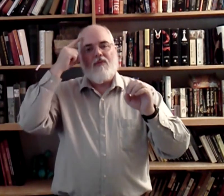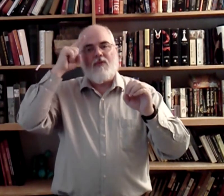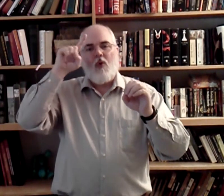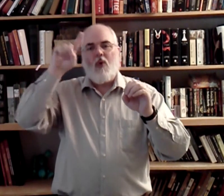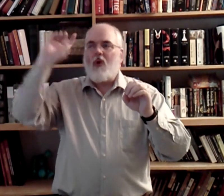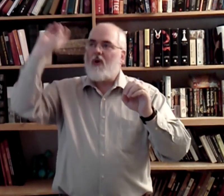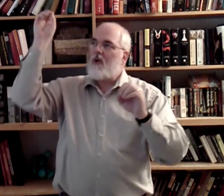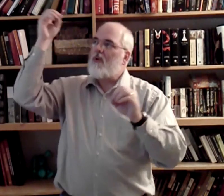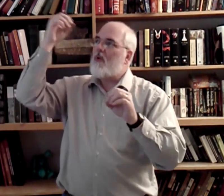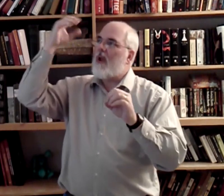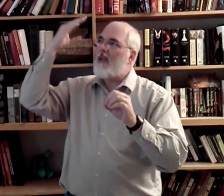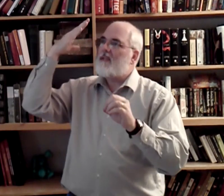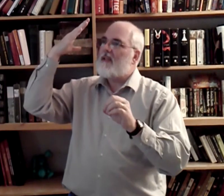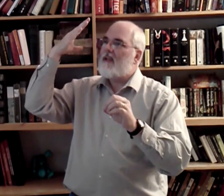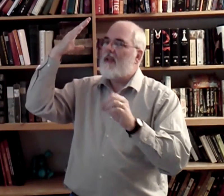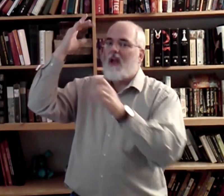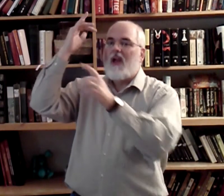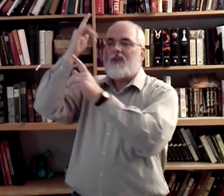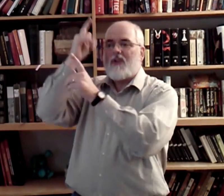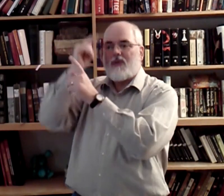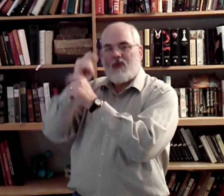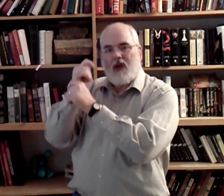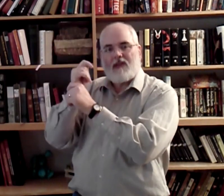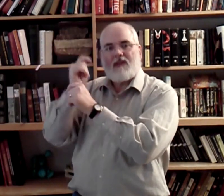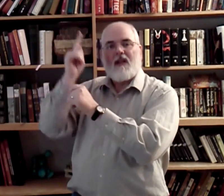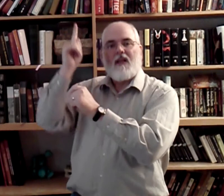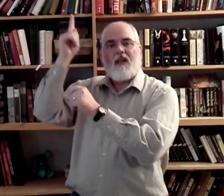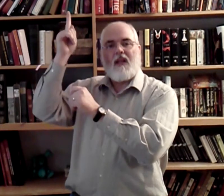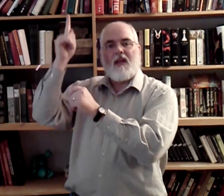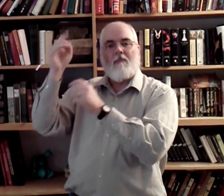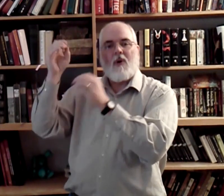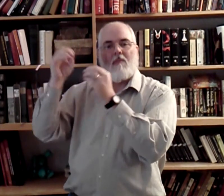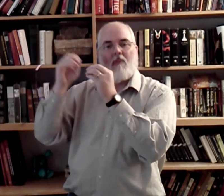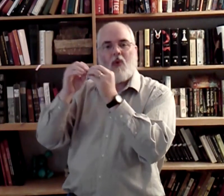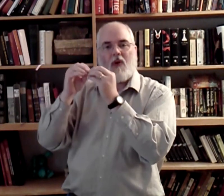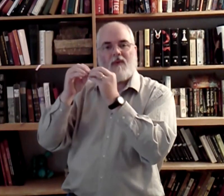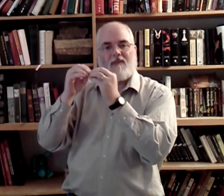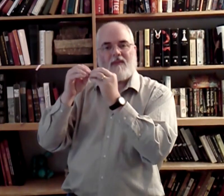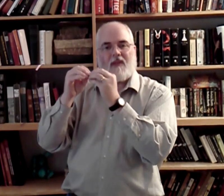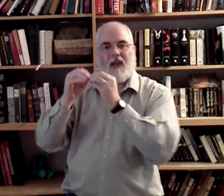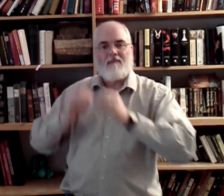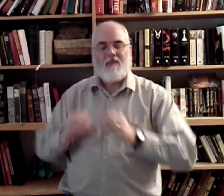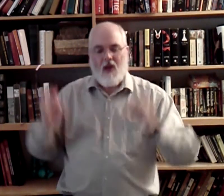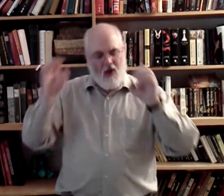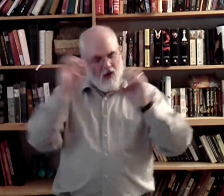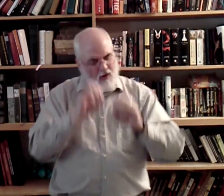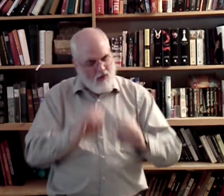For. Grace. To trust. Him. More. Okay? O.